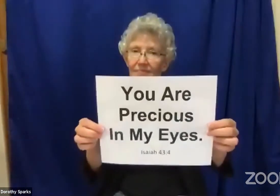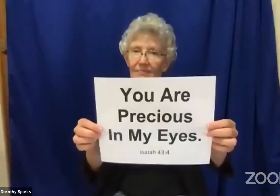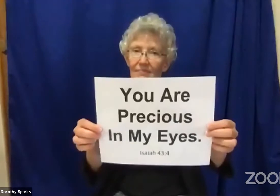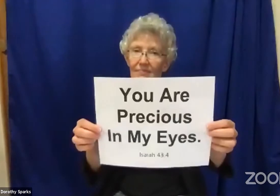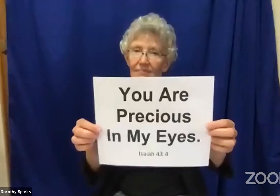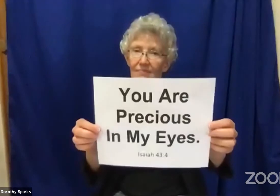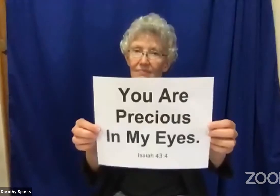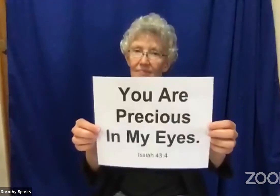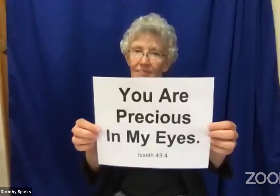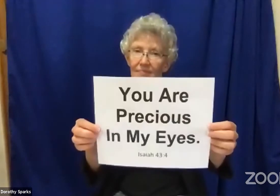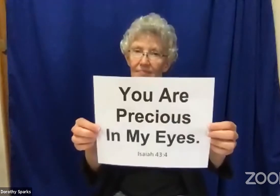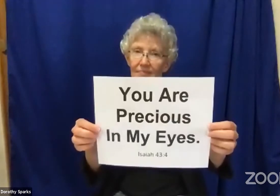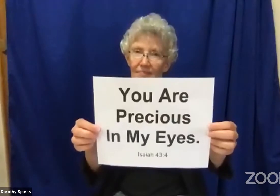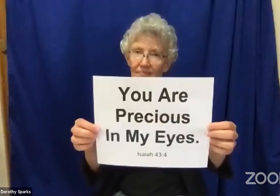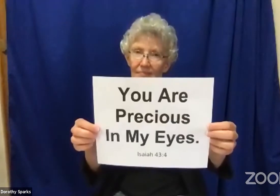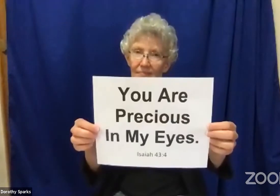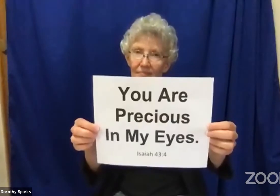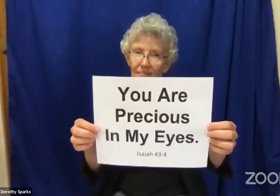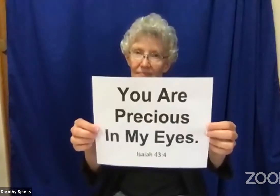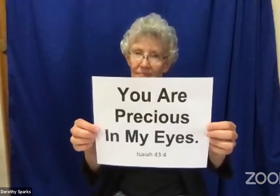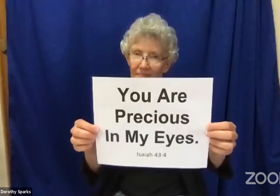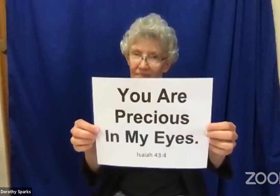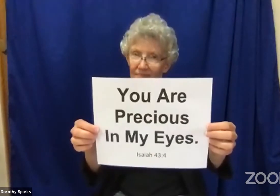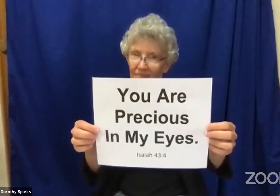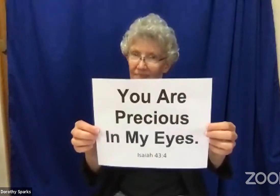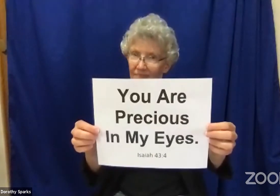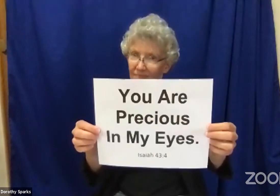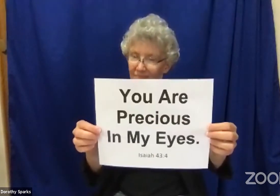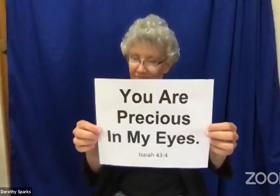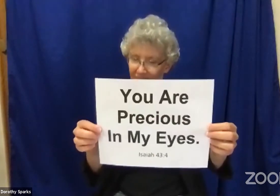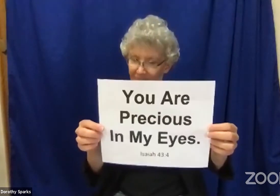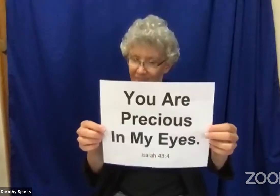and you are precious in my eyes